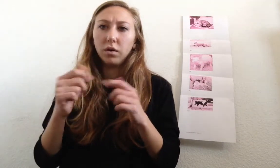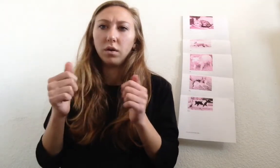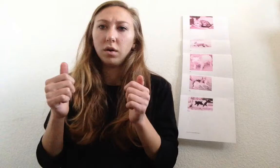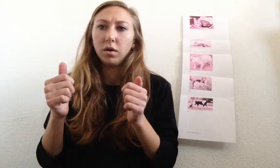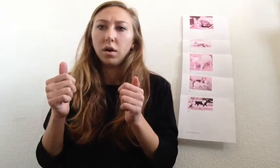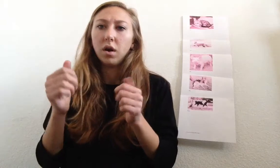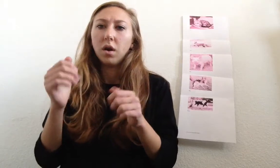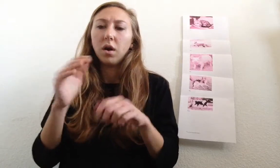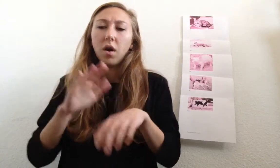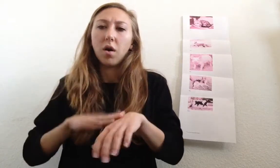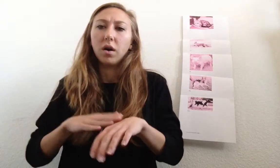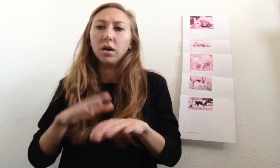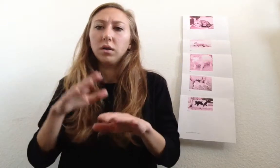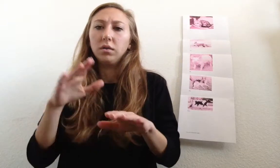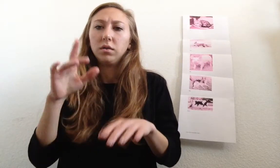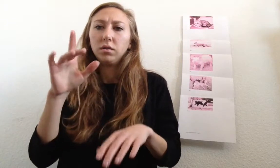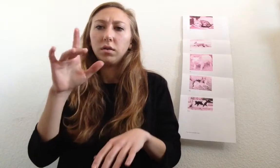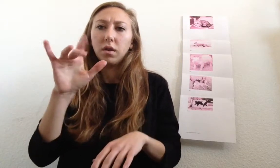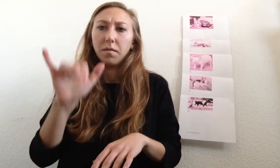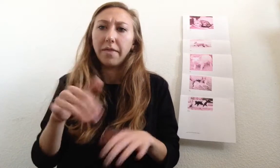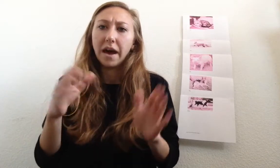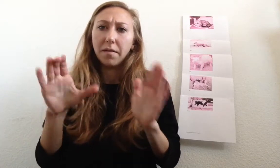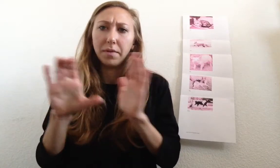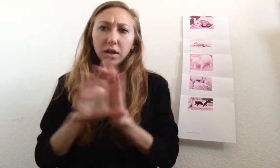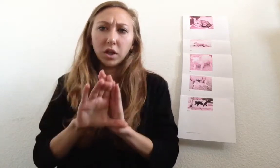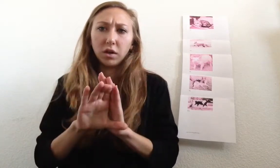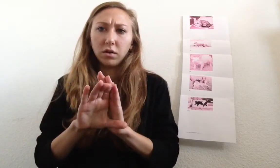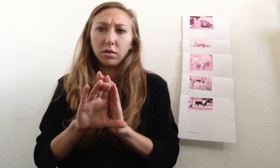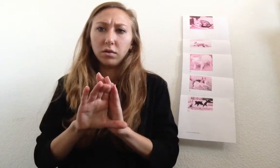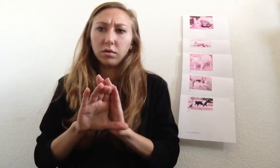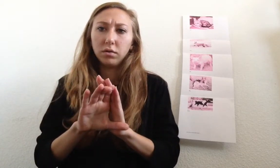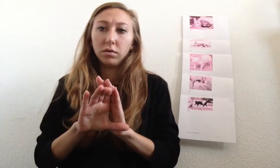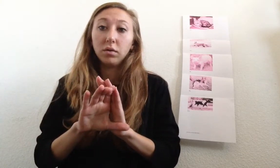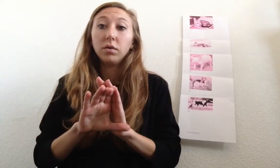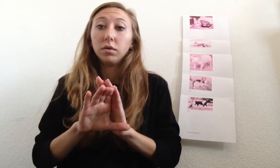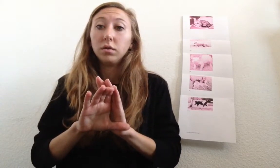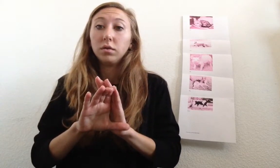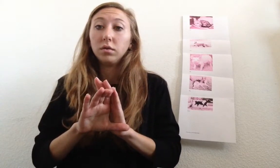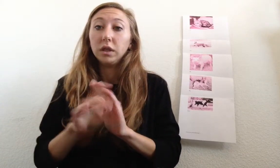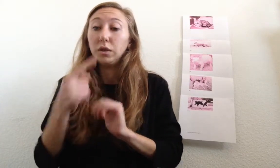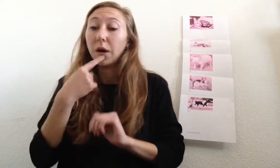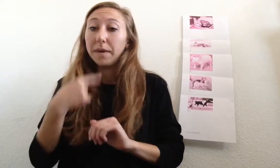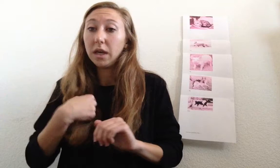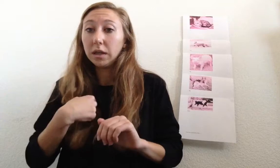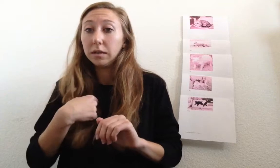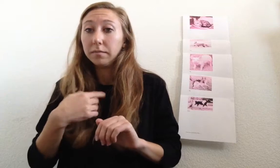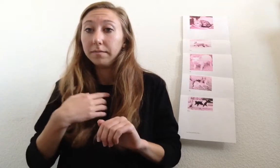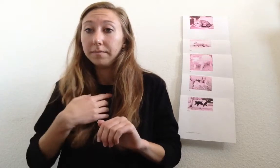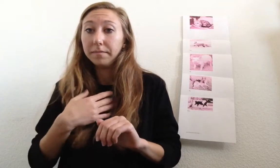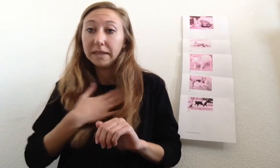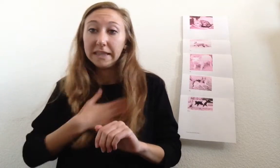on that picture? Can tell me? Please?